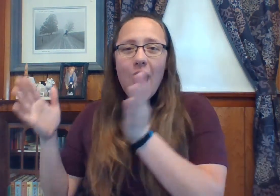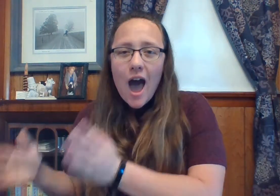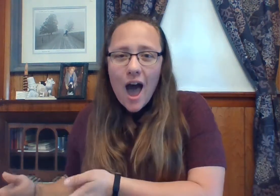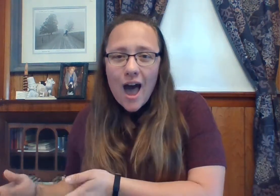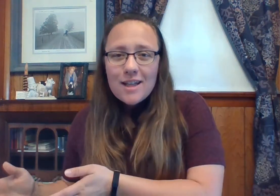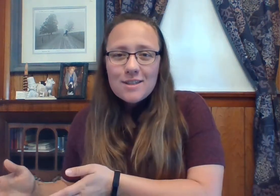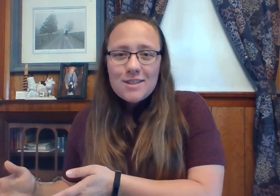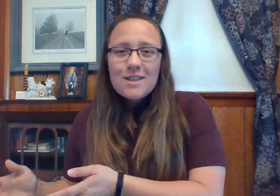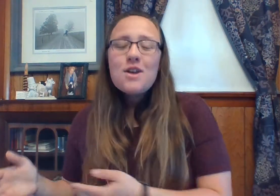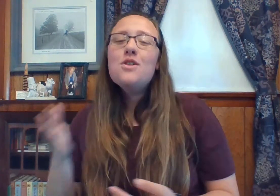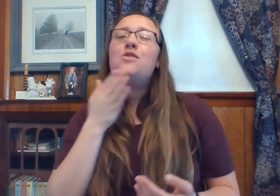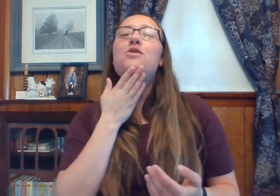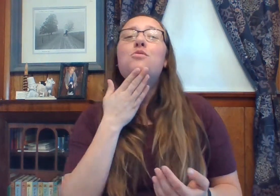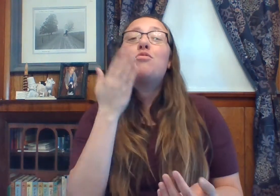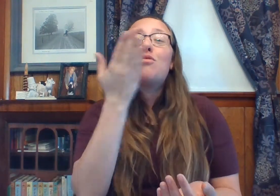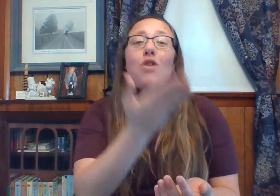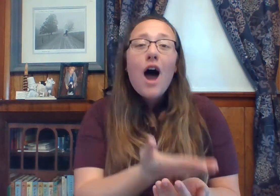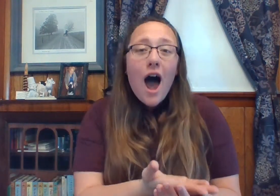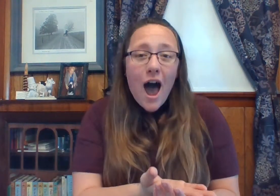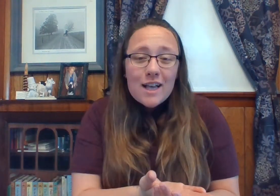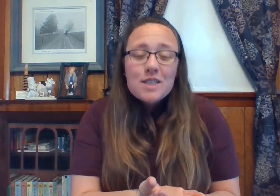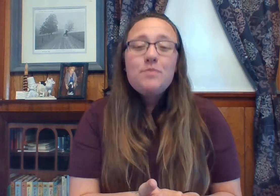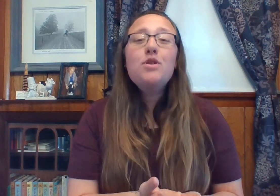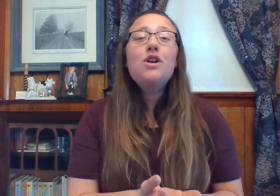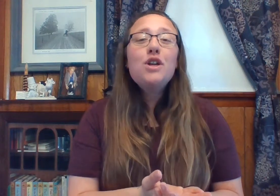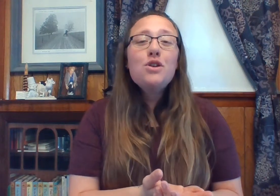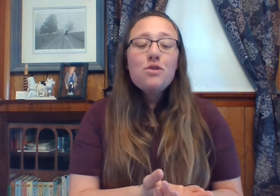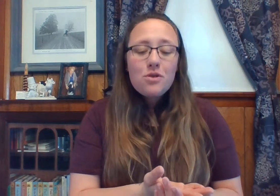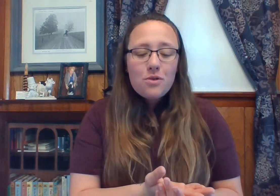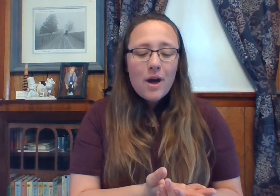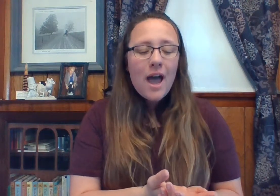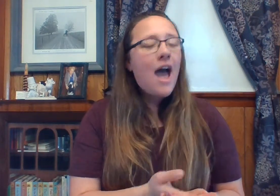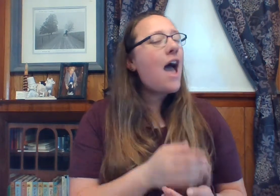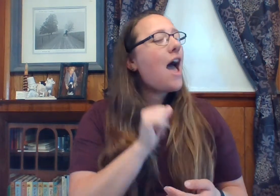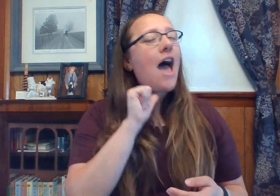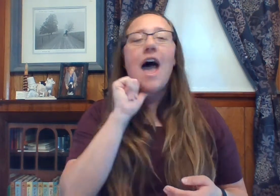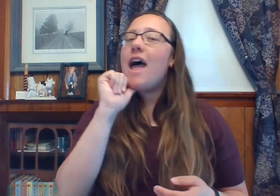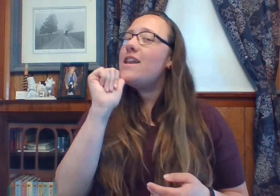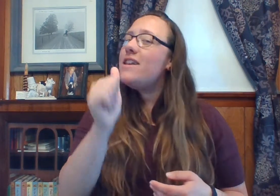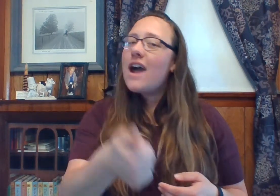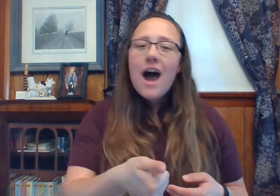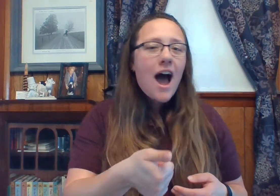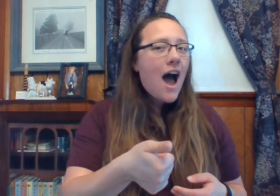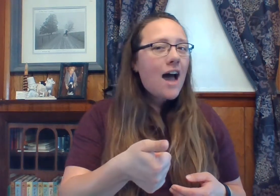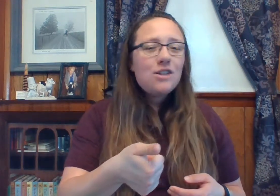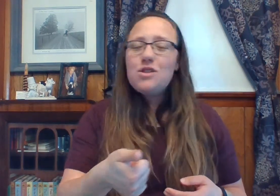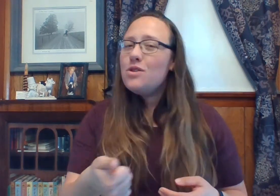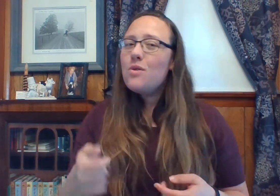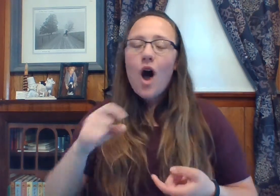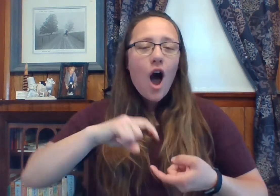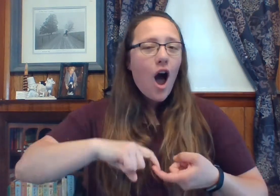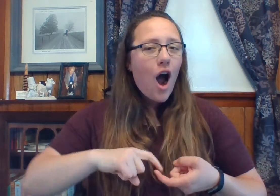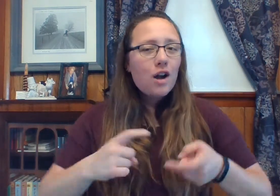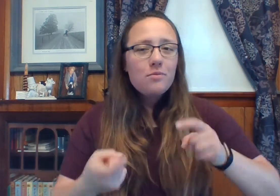Plans to prosper you and not to harm